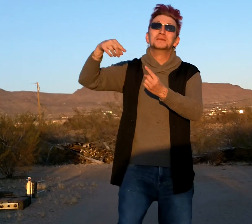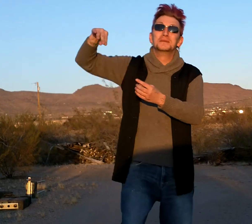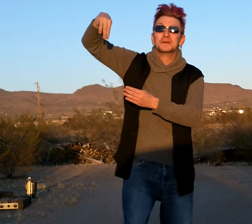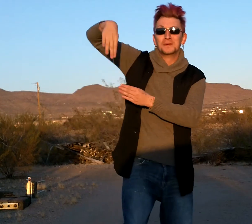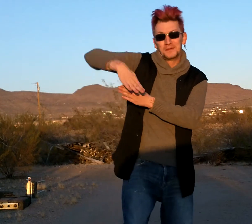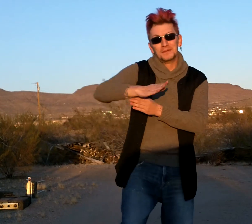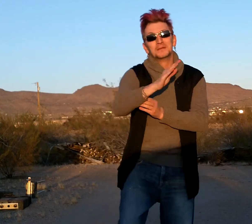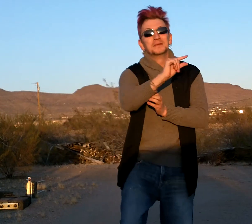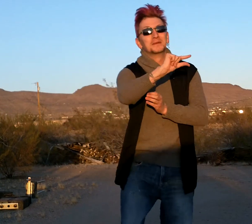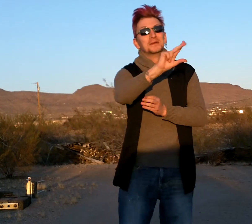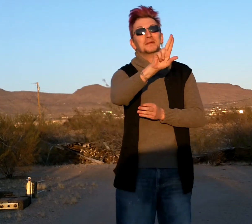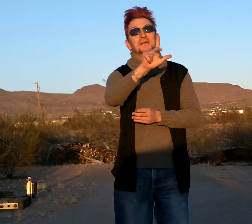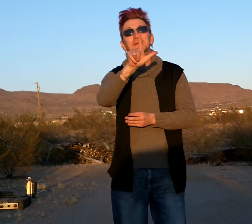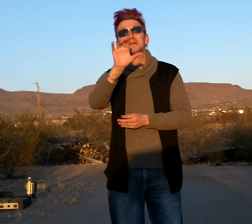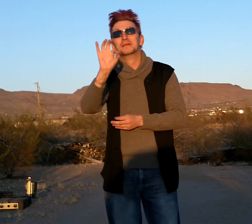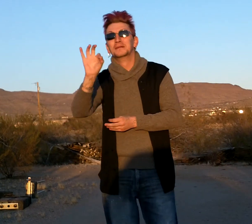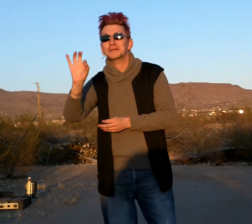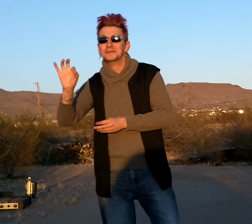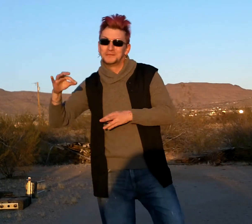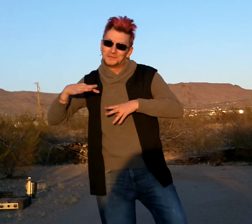the Gulf Stream waters.